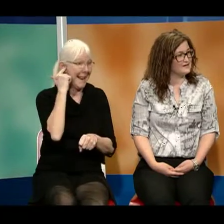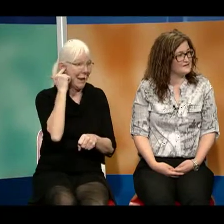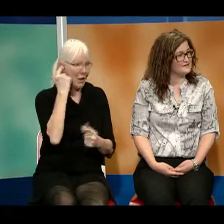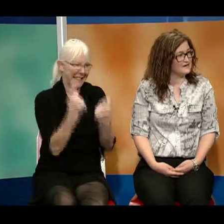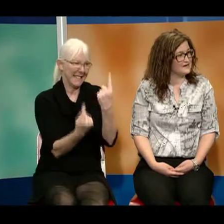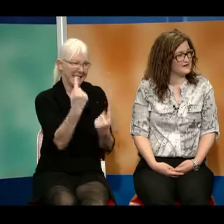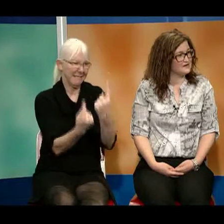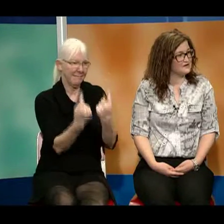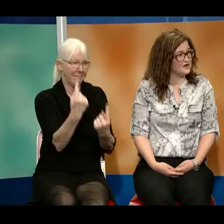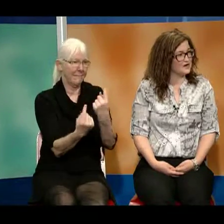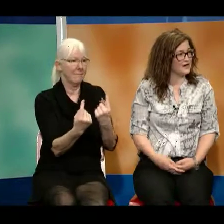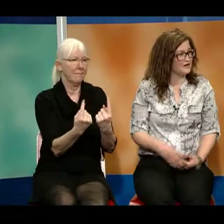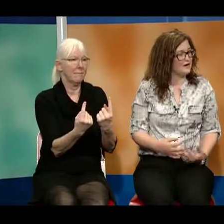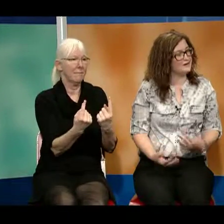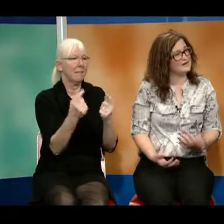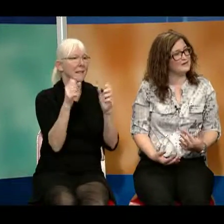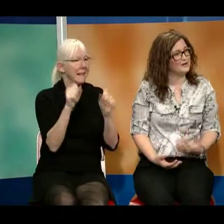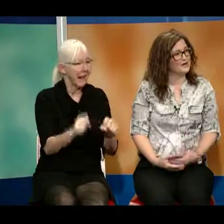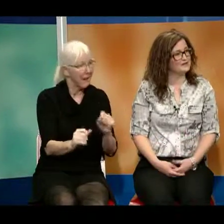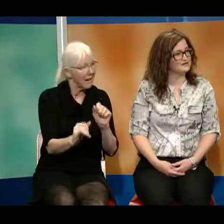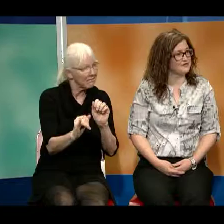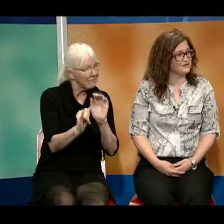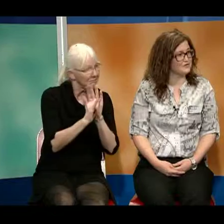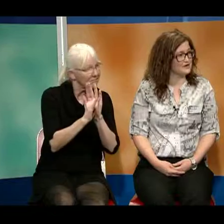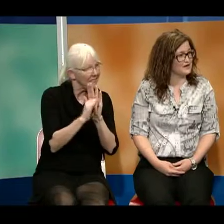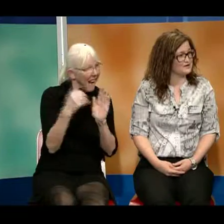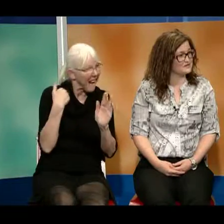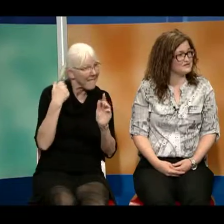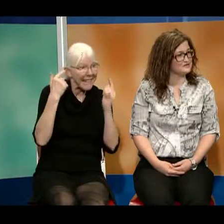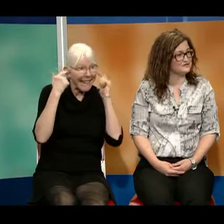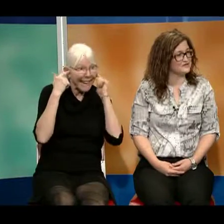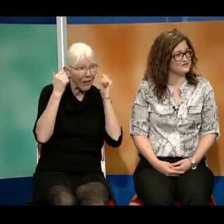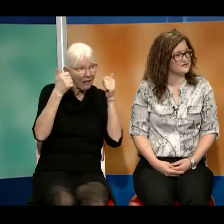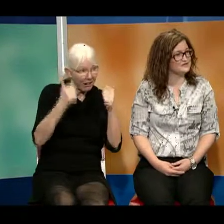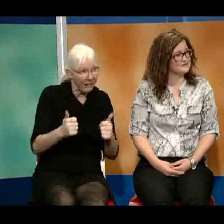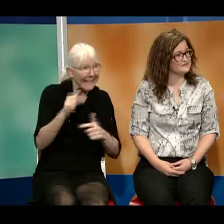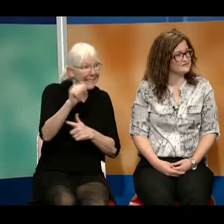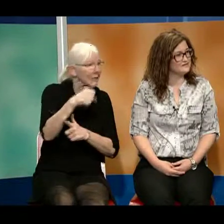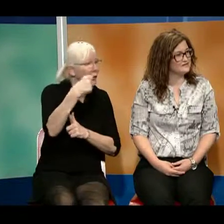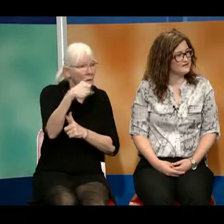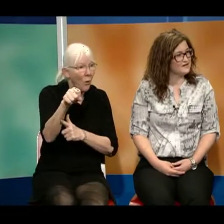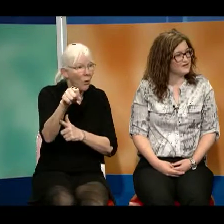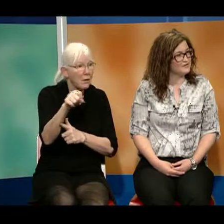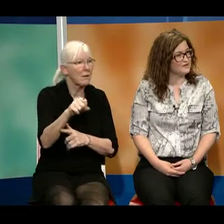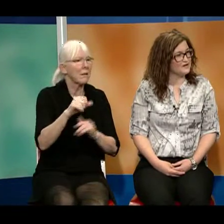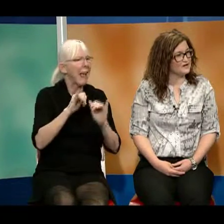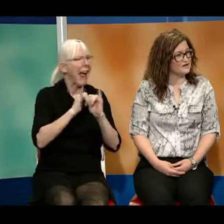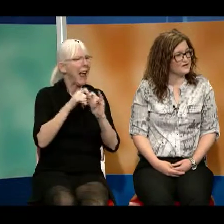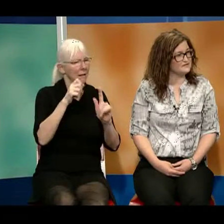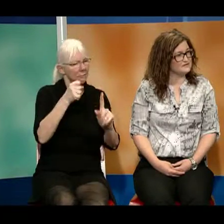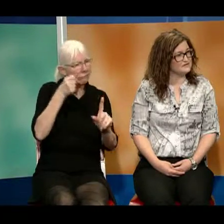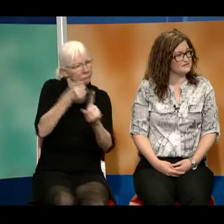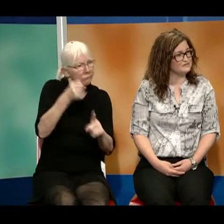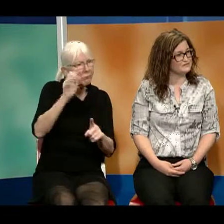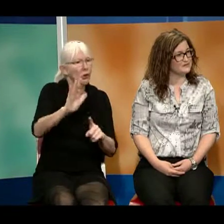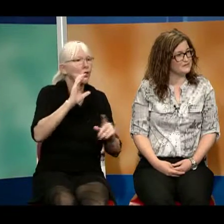look at how that might impact their communication situations. We can also, some